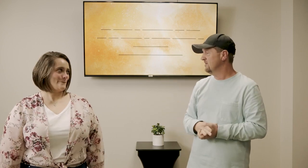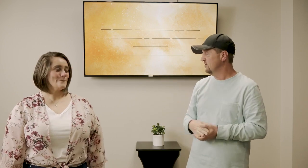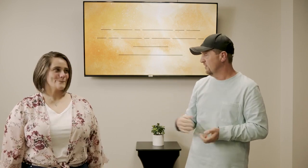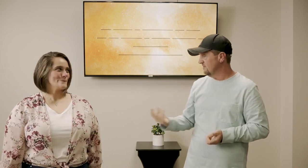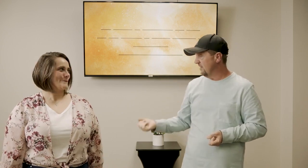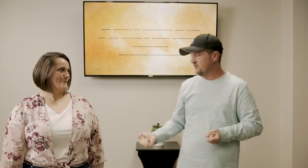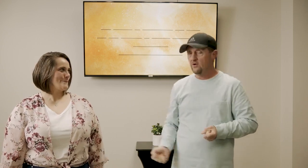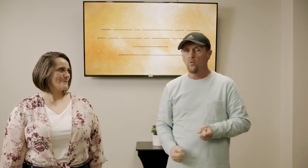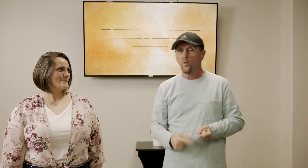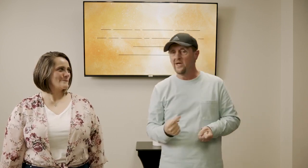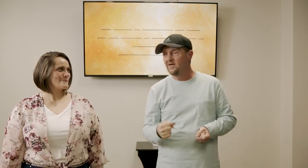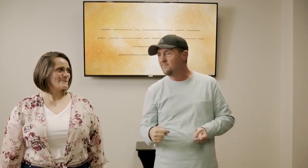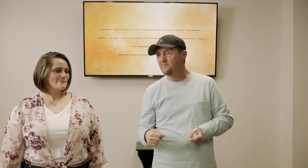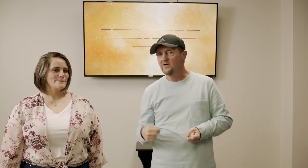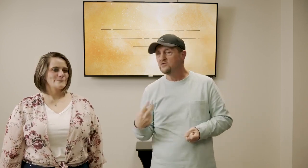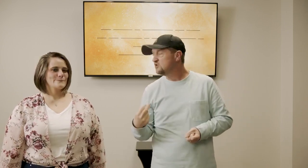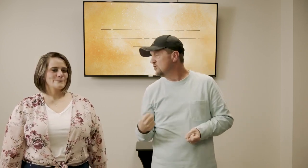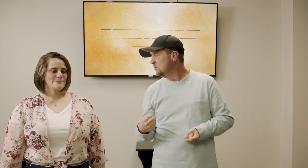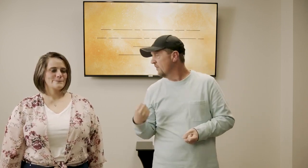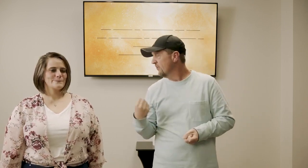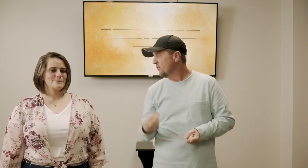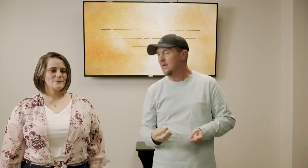you ready to mouth it one two three